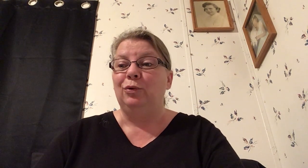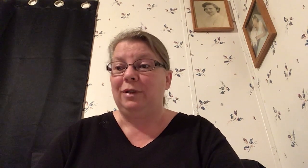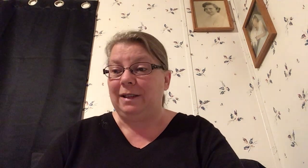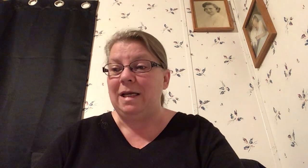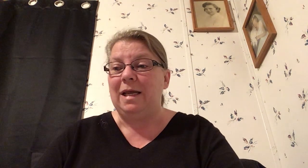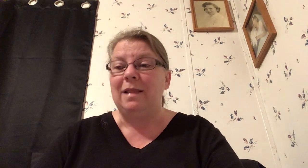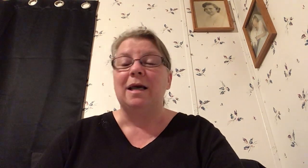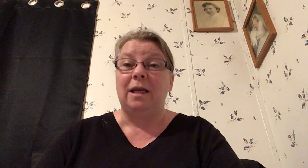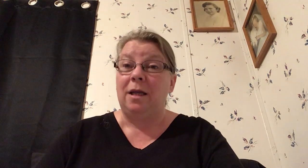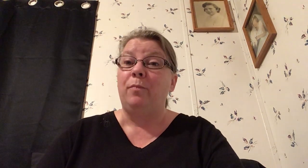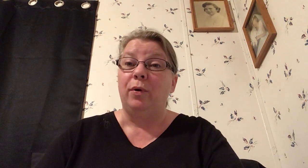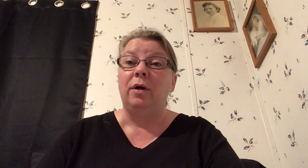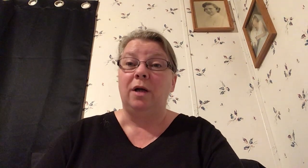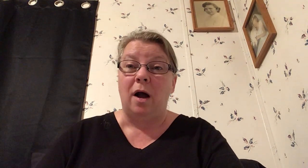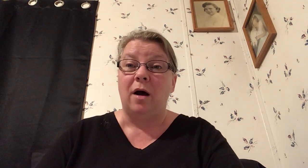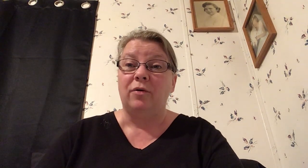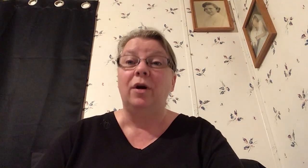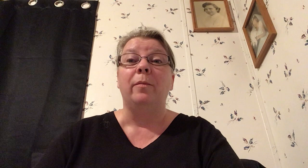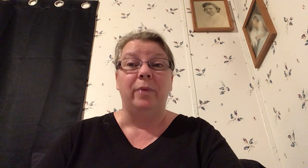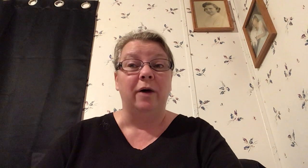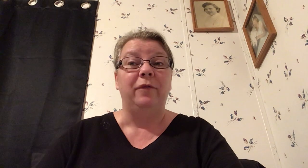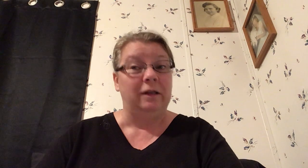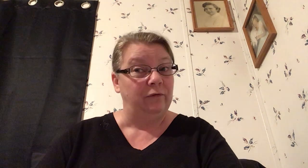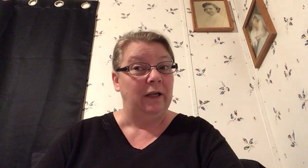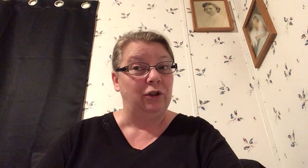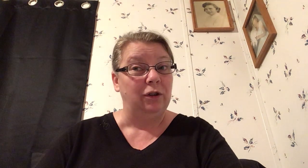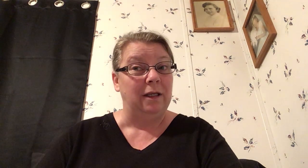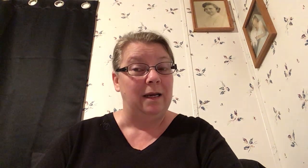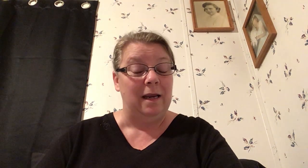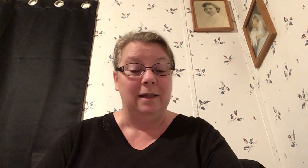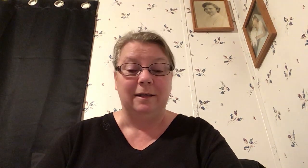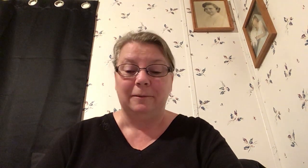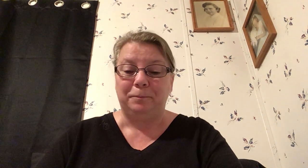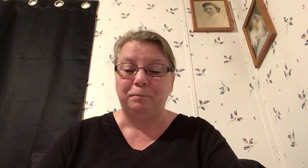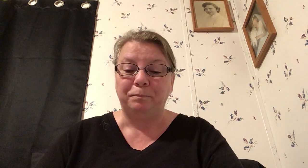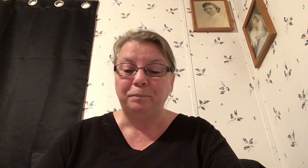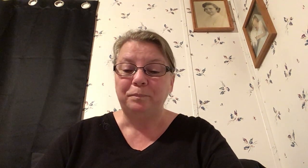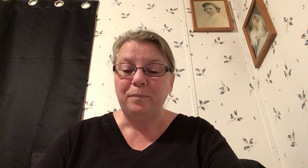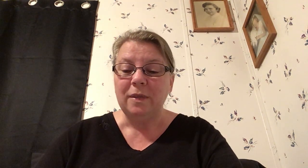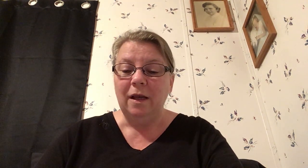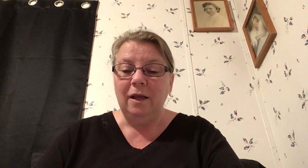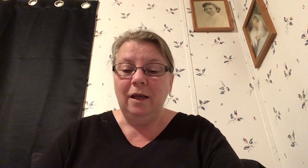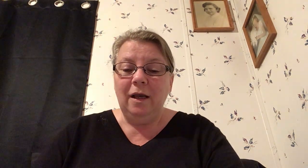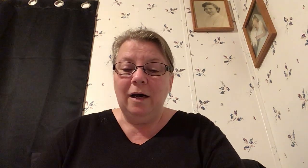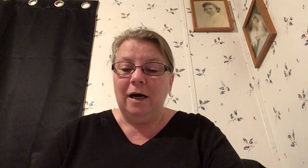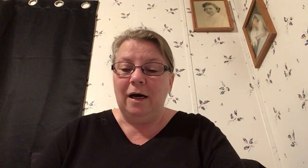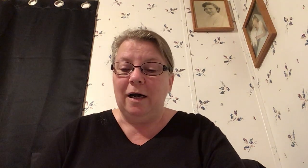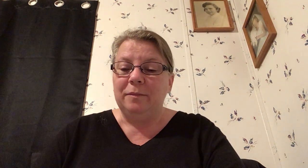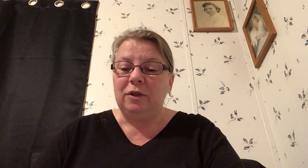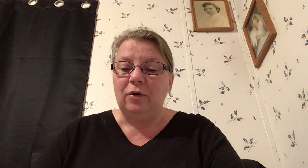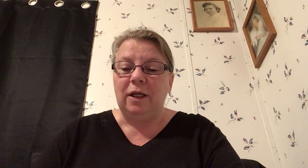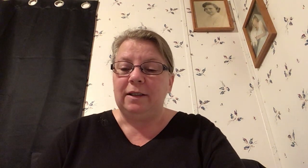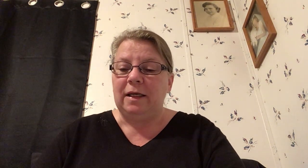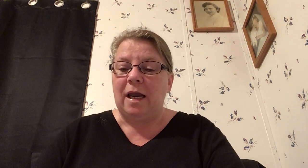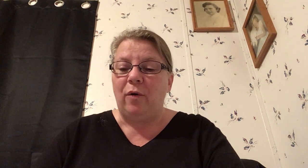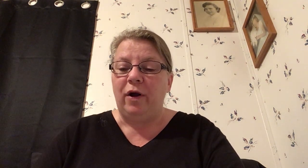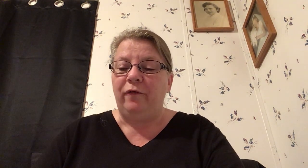see that he put god above his fleshly needs um so let's see however